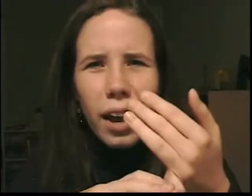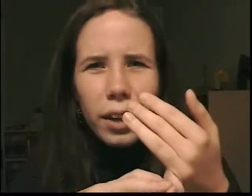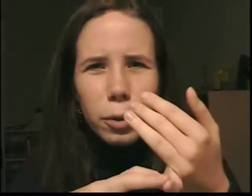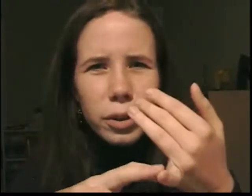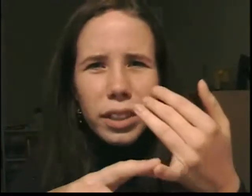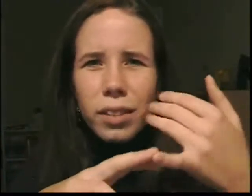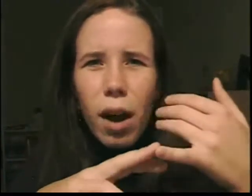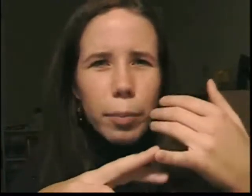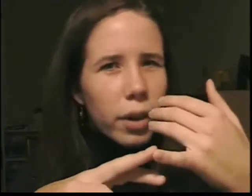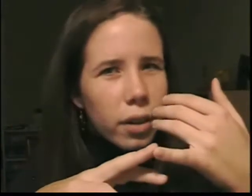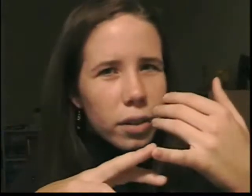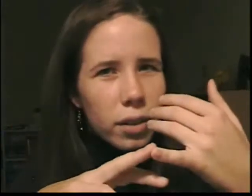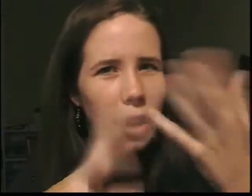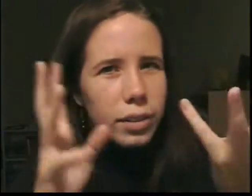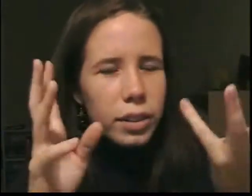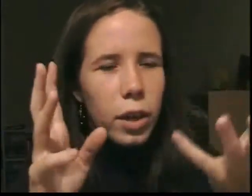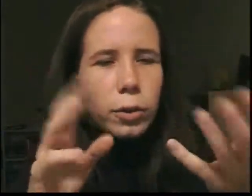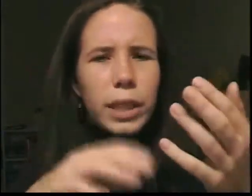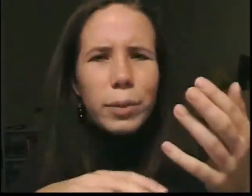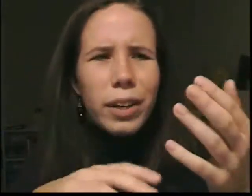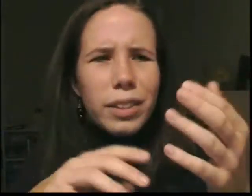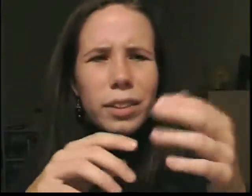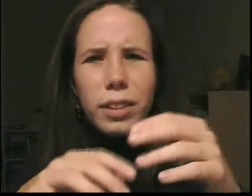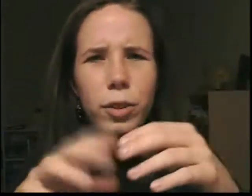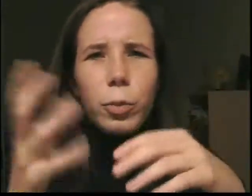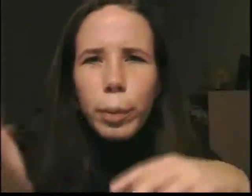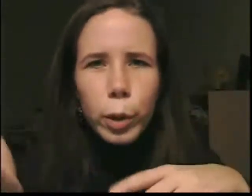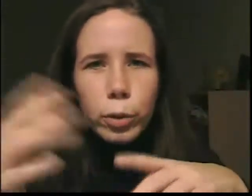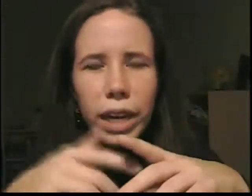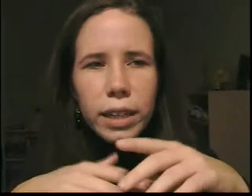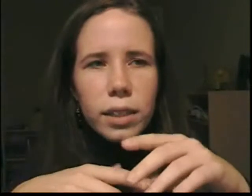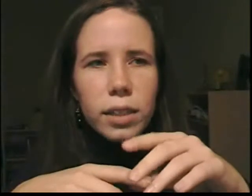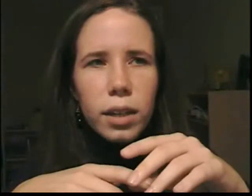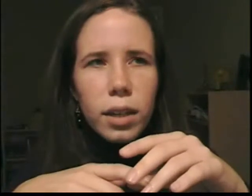who sings opera. I didn't know who he was. And these two people who danced...